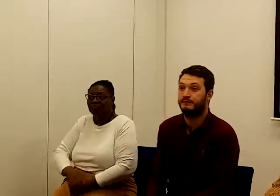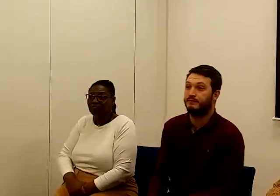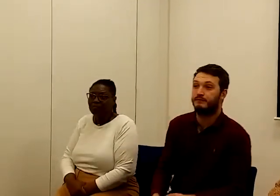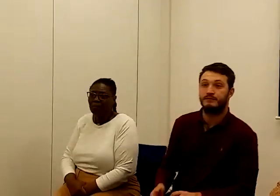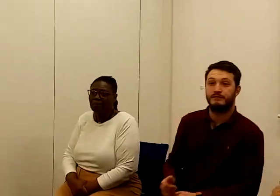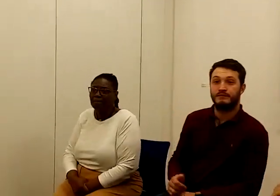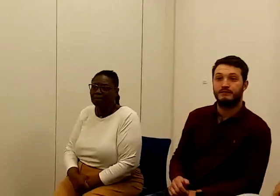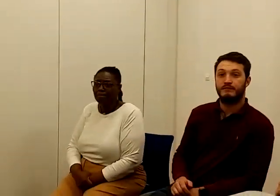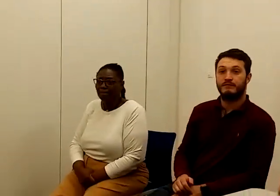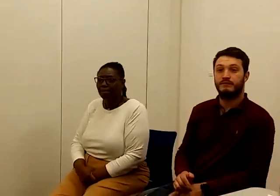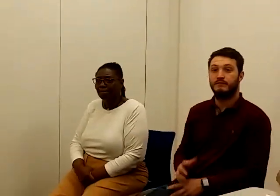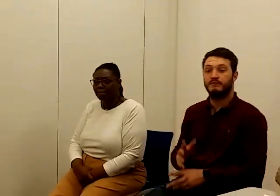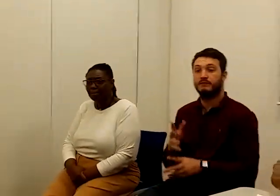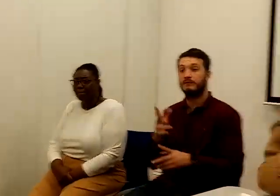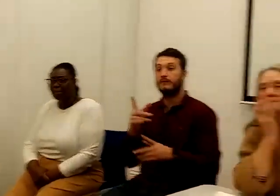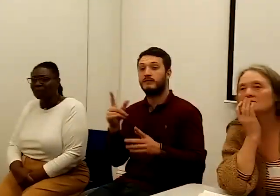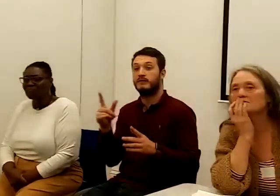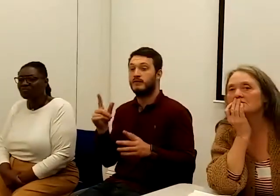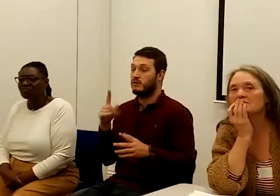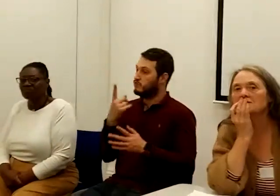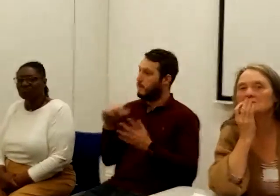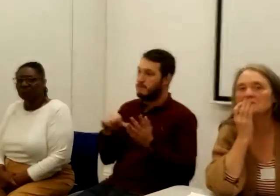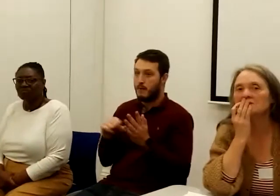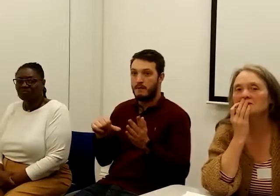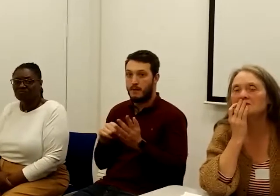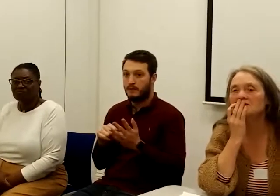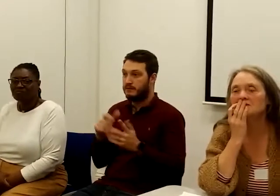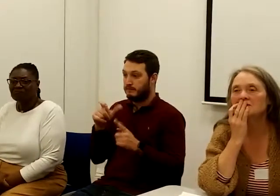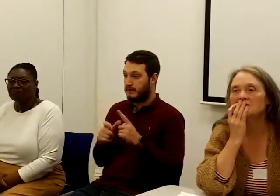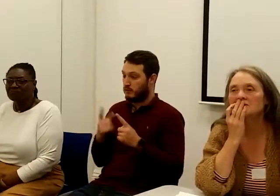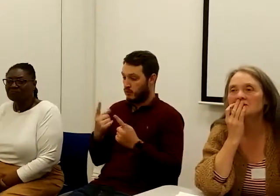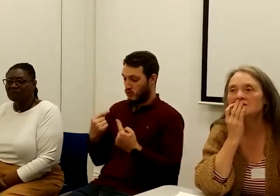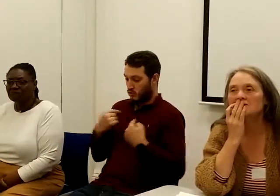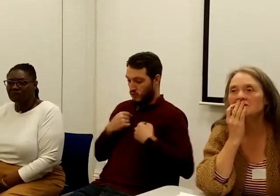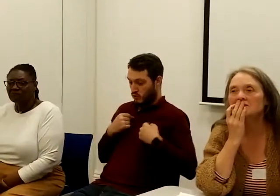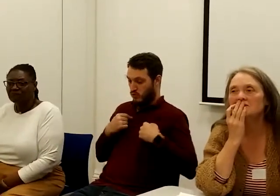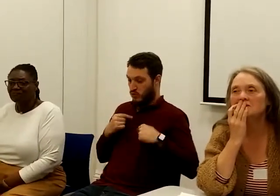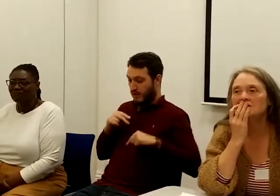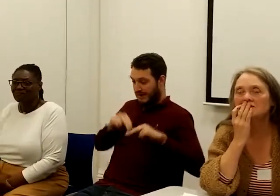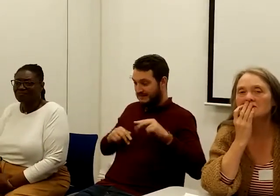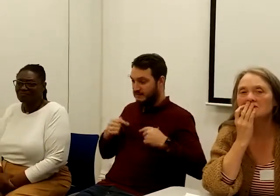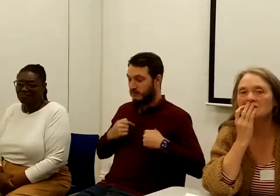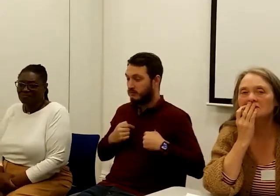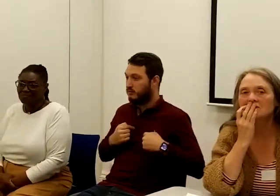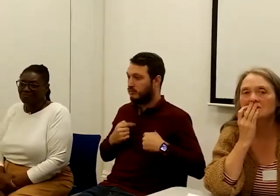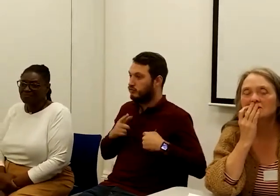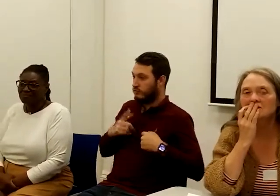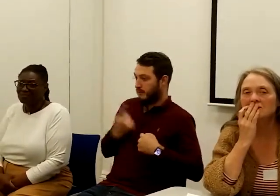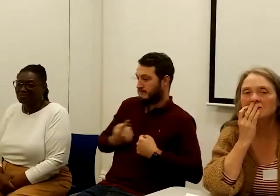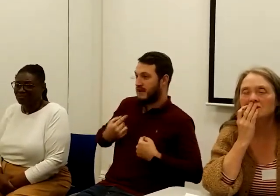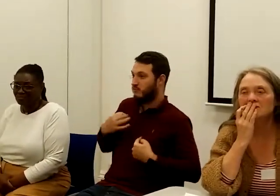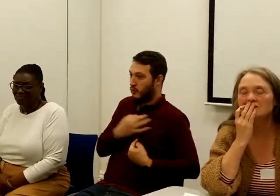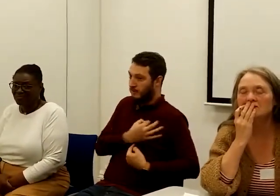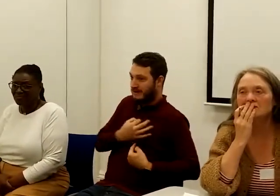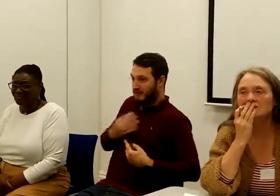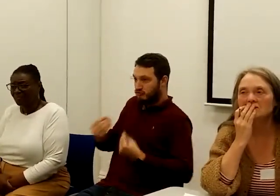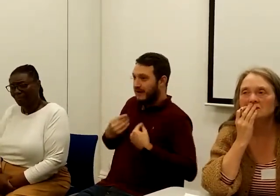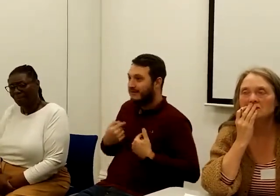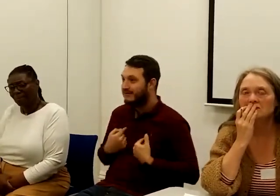The problem is, the people that are doing the assessment aren't medically defined. They're just doing, you know, and that's